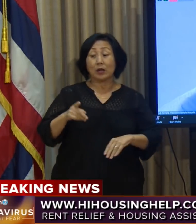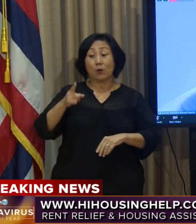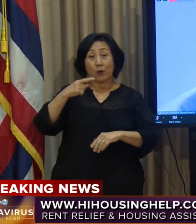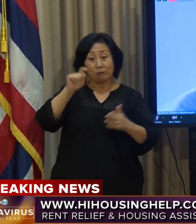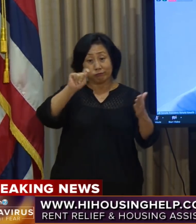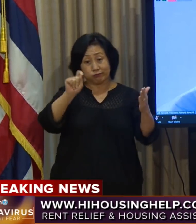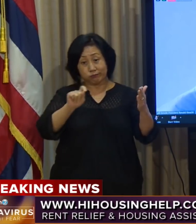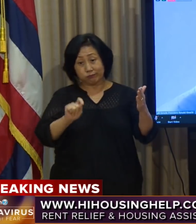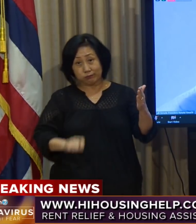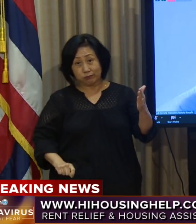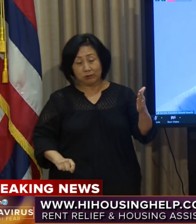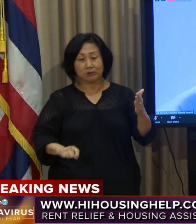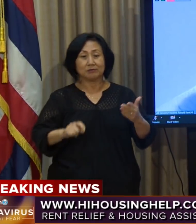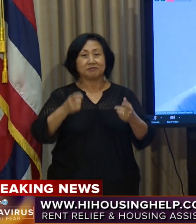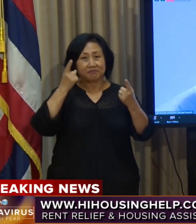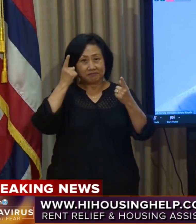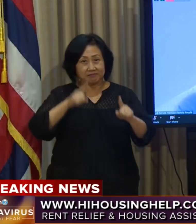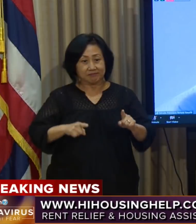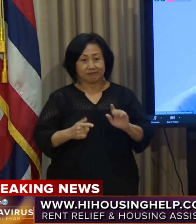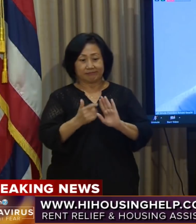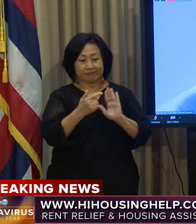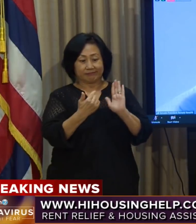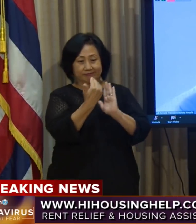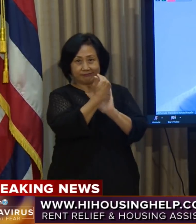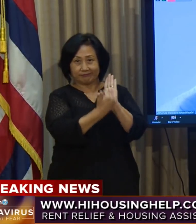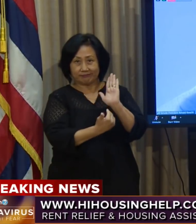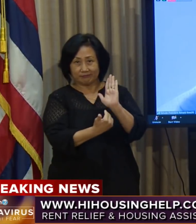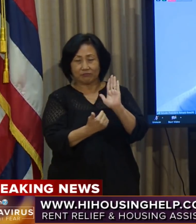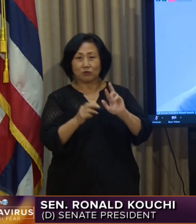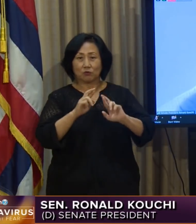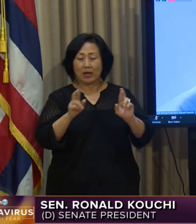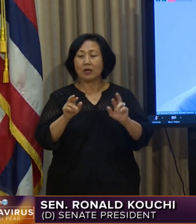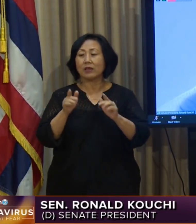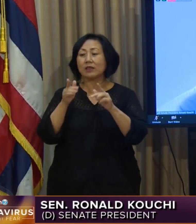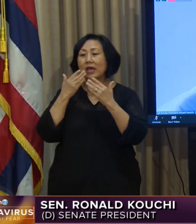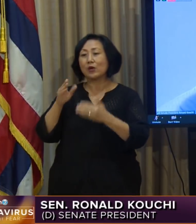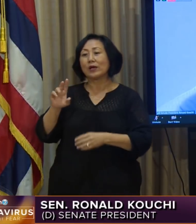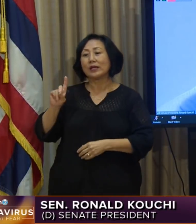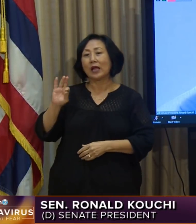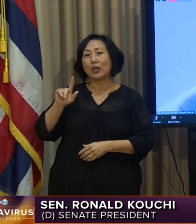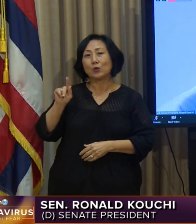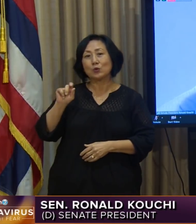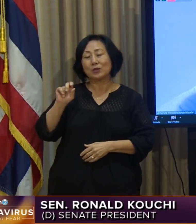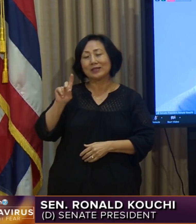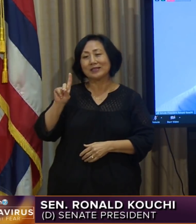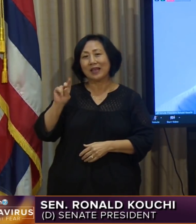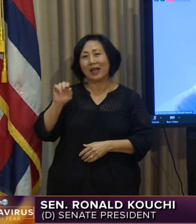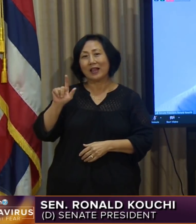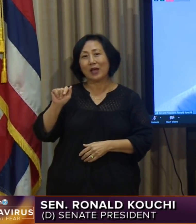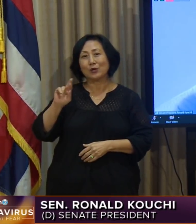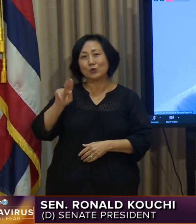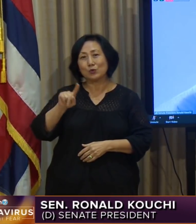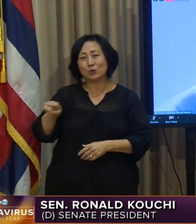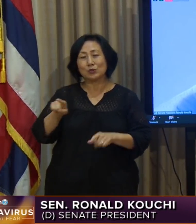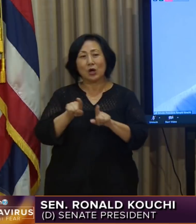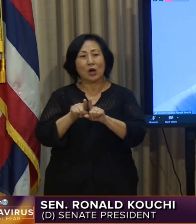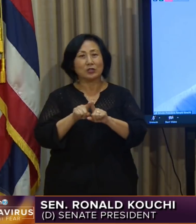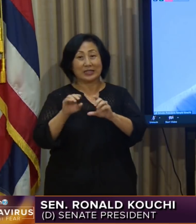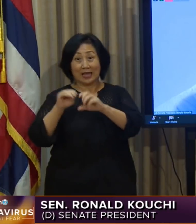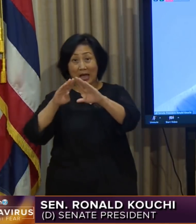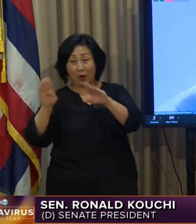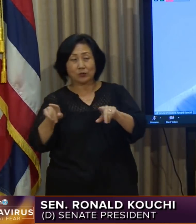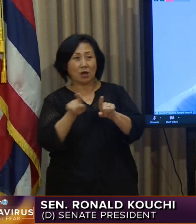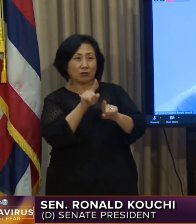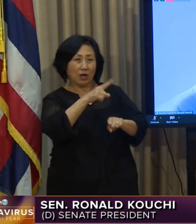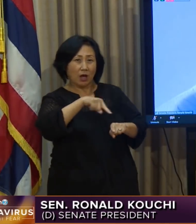I would like to acknowledge both chairs, Gala Cruz and Luke in the house, the money chairs for the